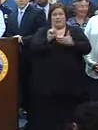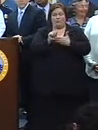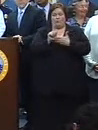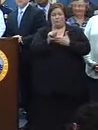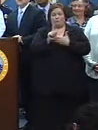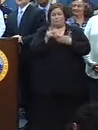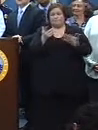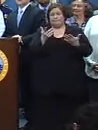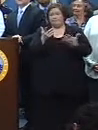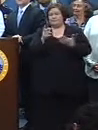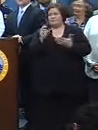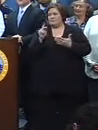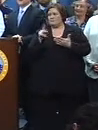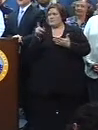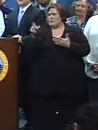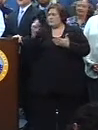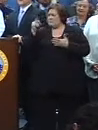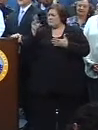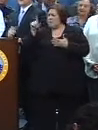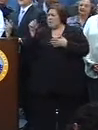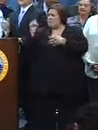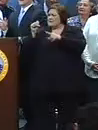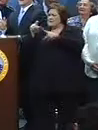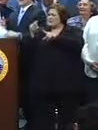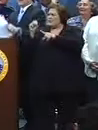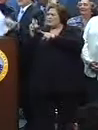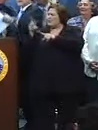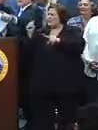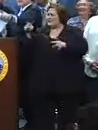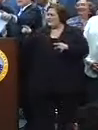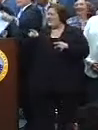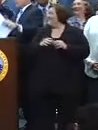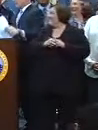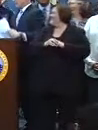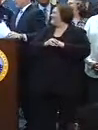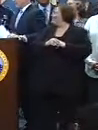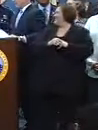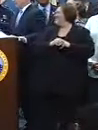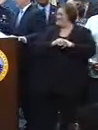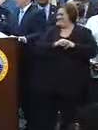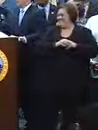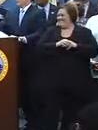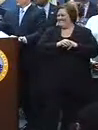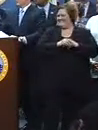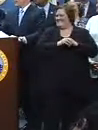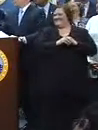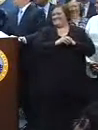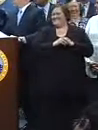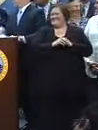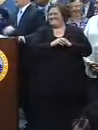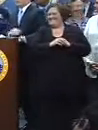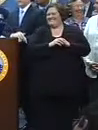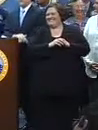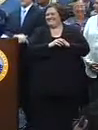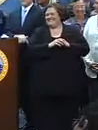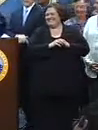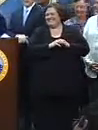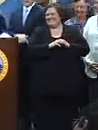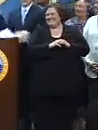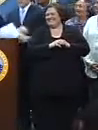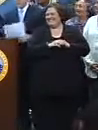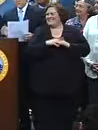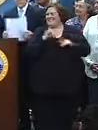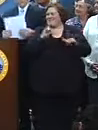Yeah. And are you the sports guy or the news guy today? Hold one second. Wait. I want Colonel Edmondson to respond to the curfew piece.